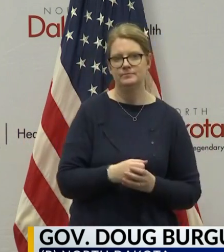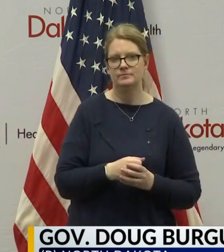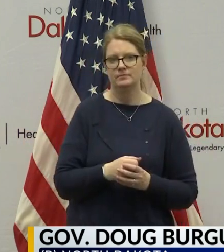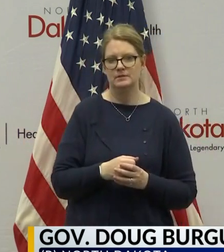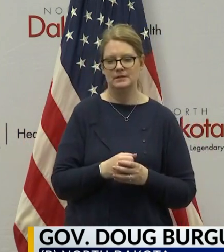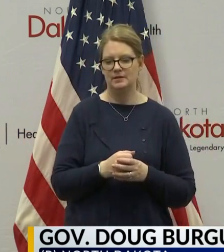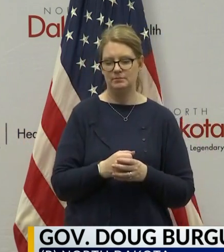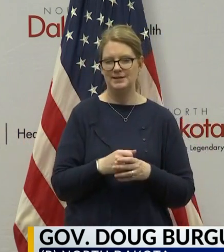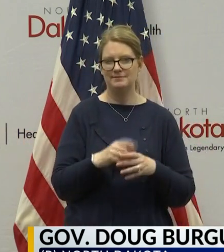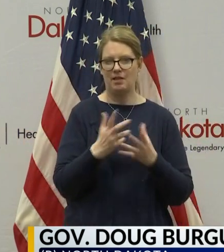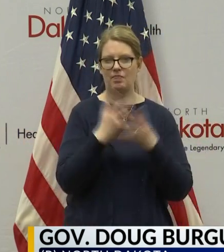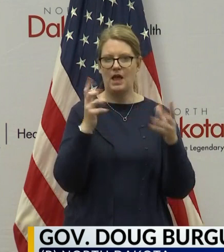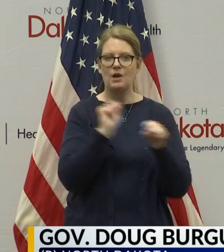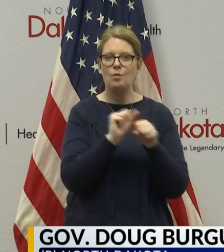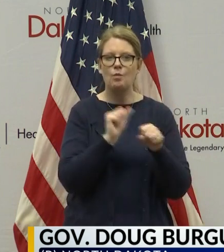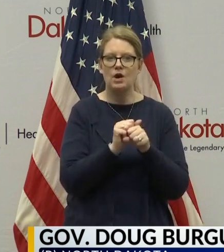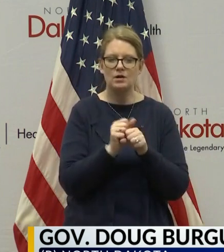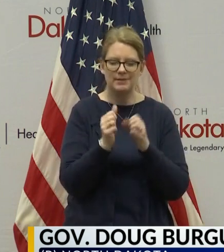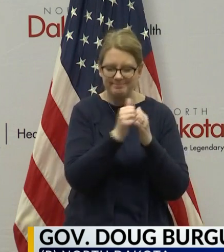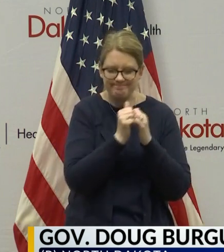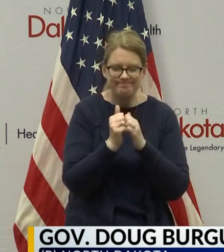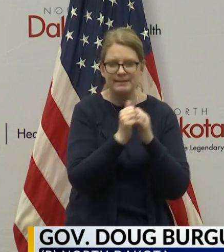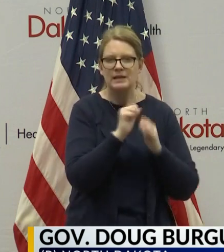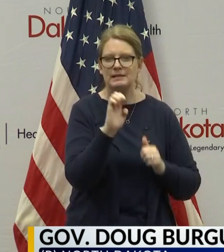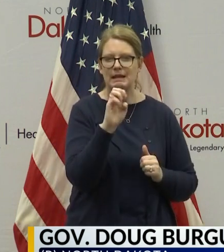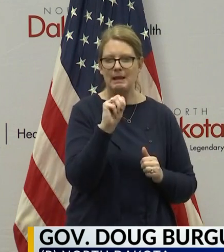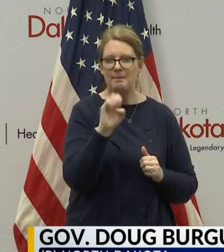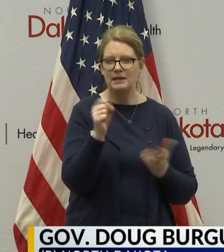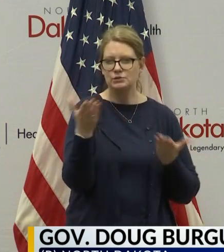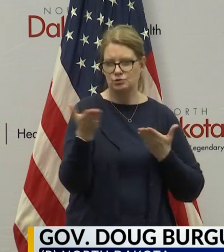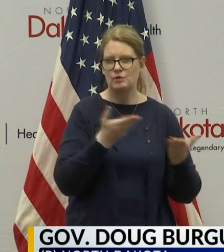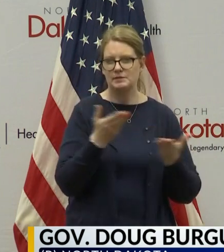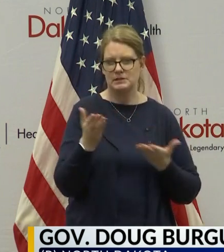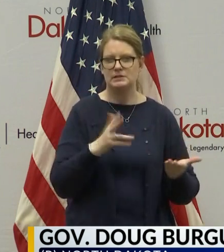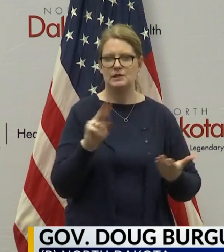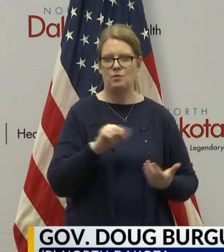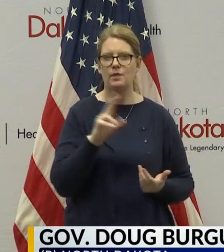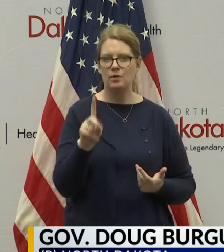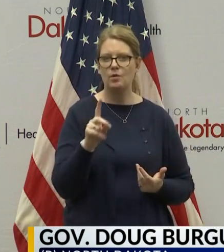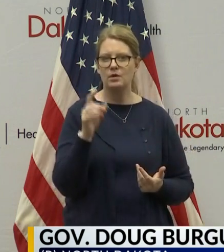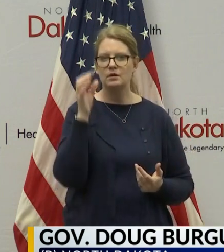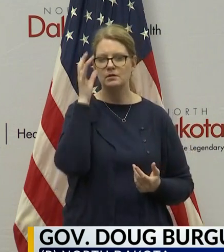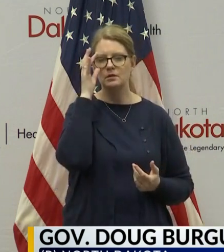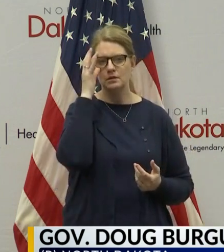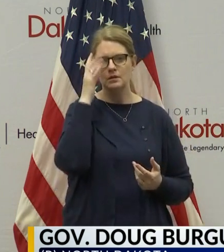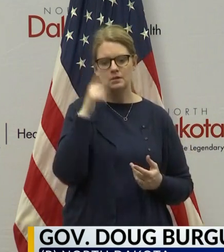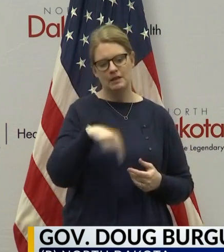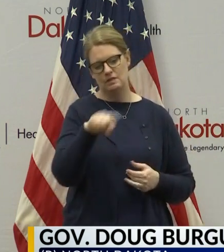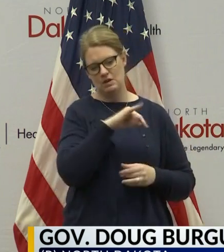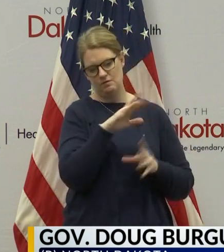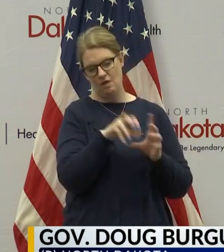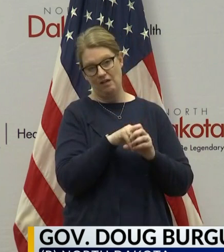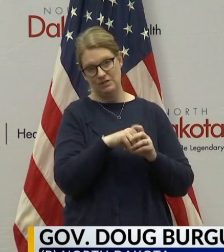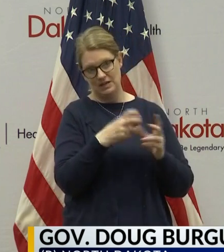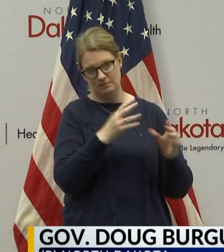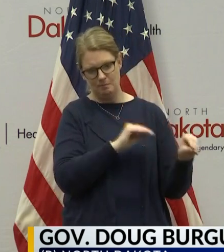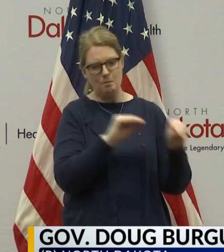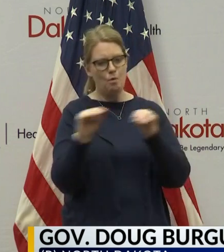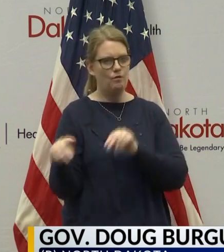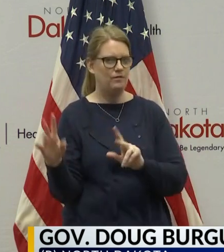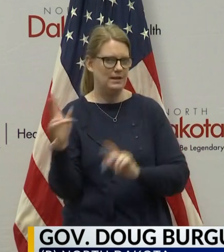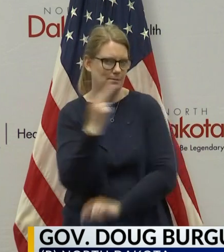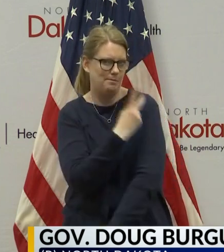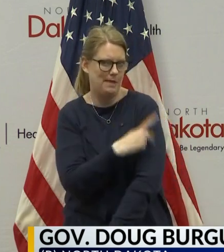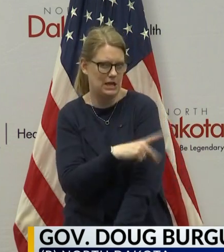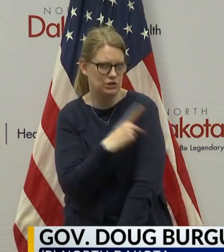close collaboration with all the EMS services in North Dakota who typically, uh, are involved in transporting patients. But if we have to expand